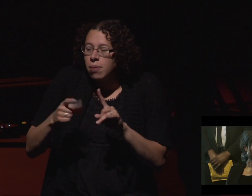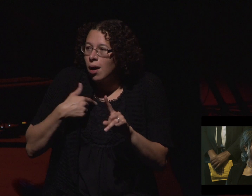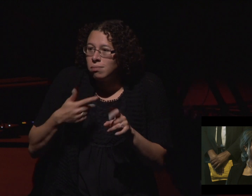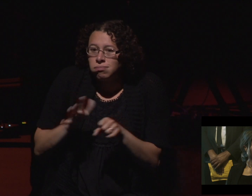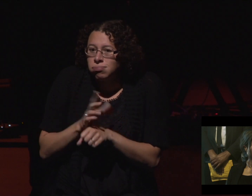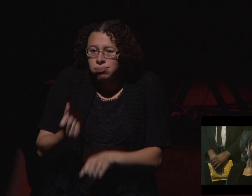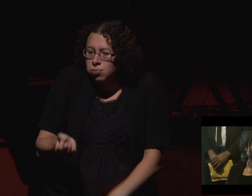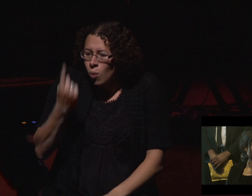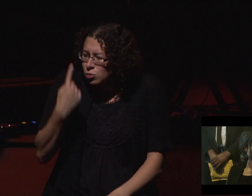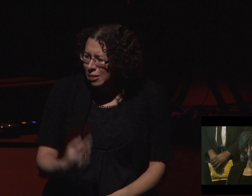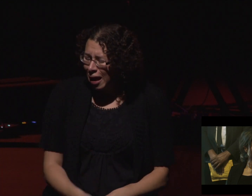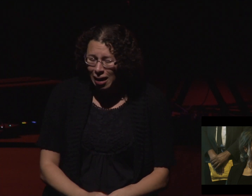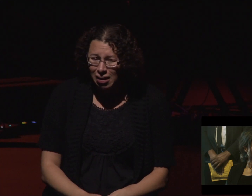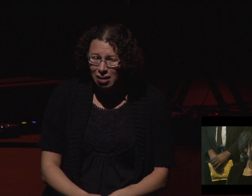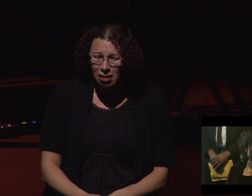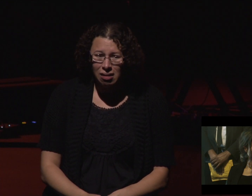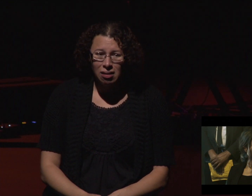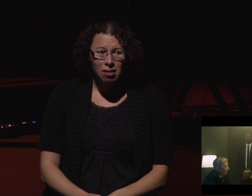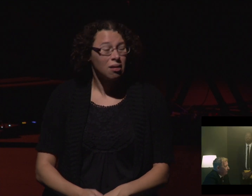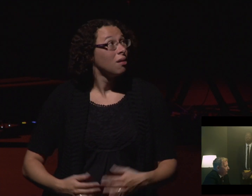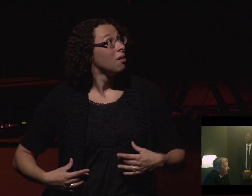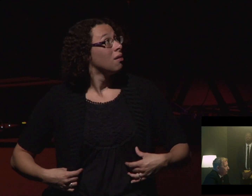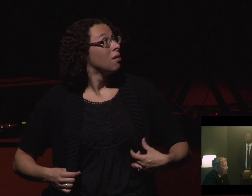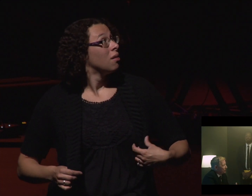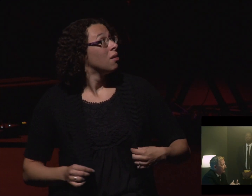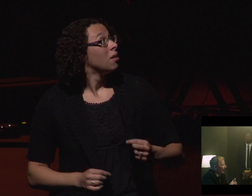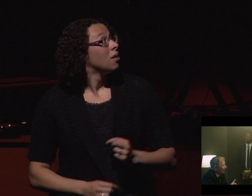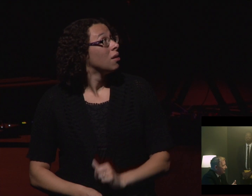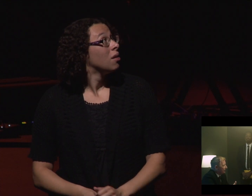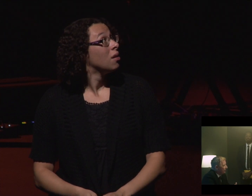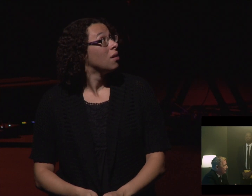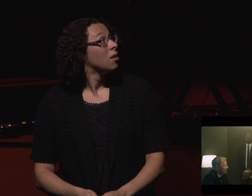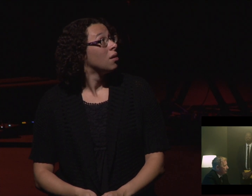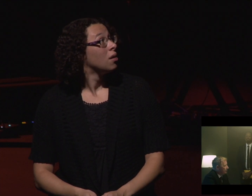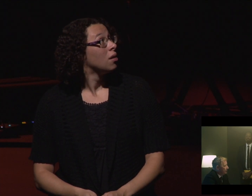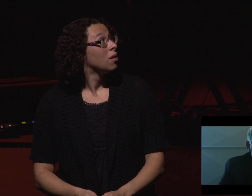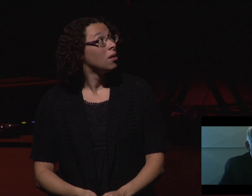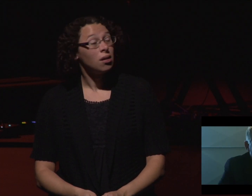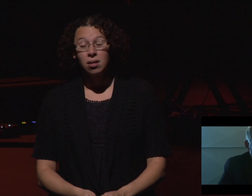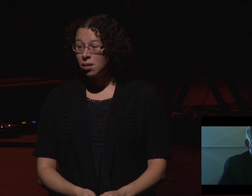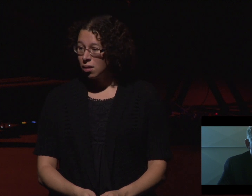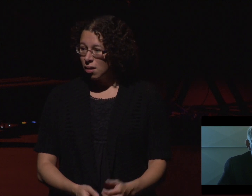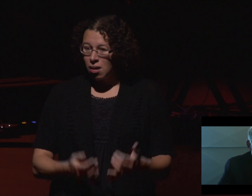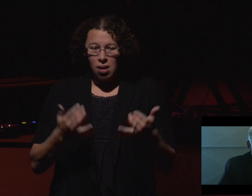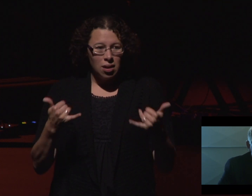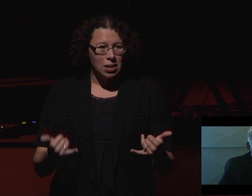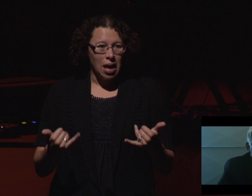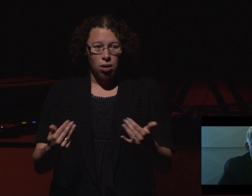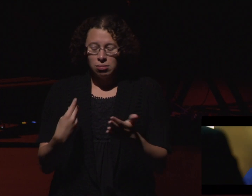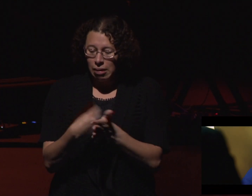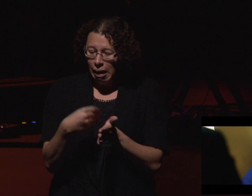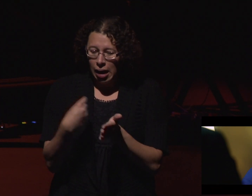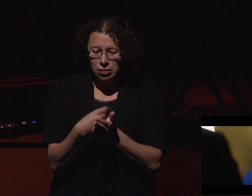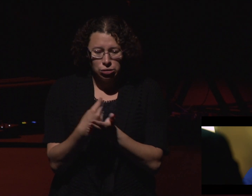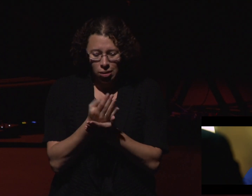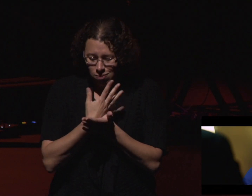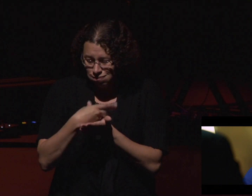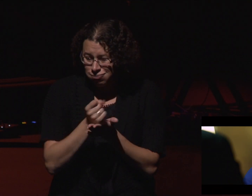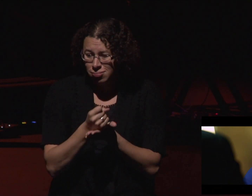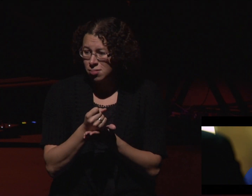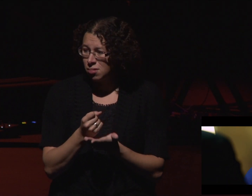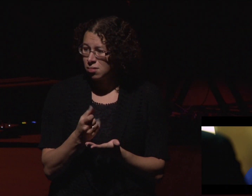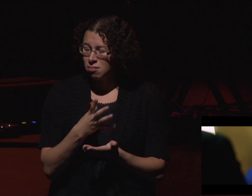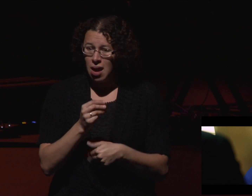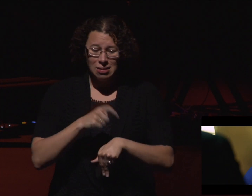When Gambino over there was in the picture, my revenue streams were solid. And now my cash flows have dried up with the loss of